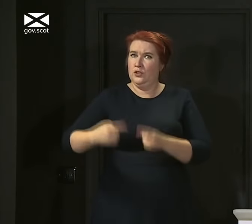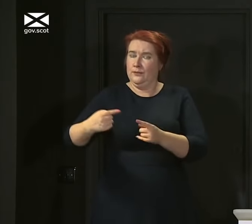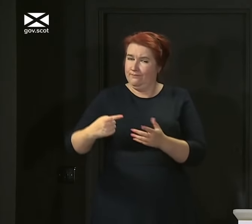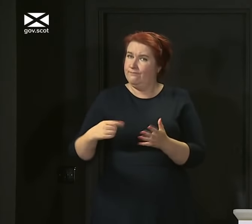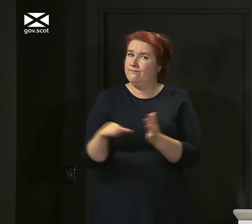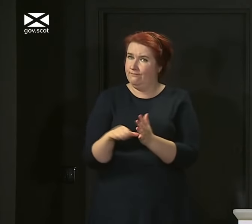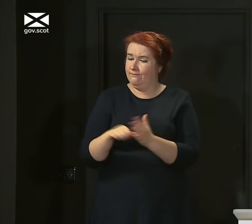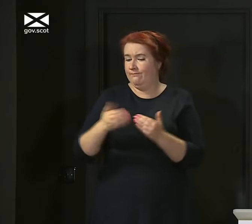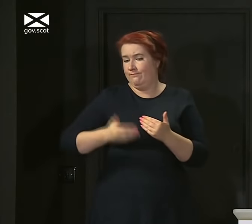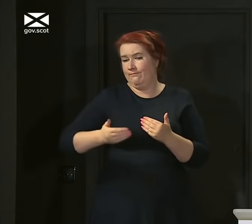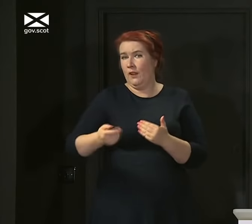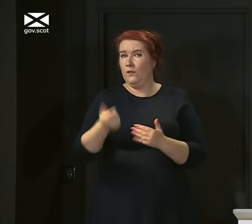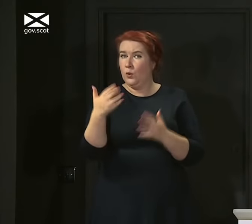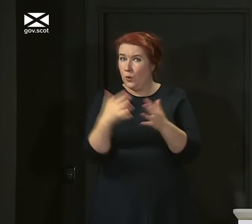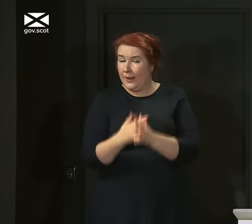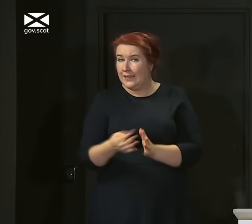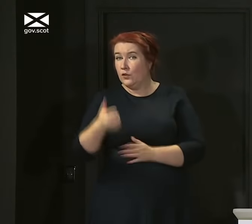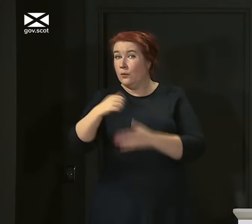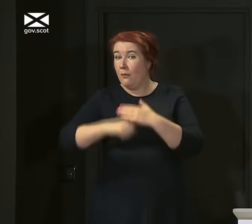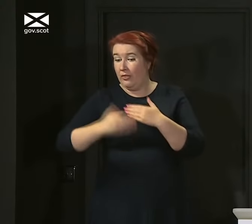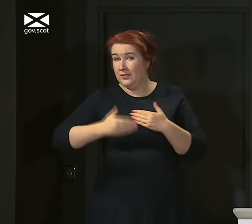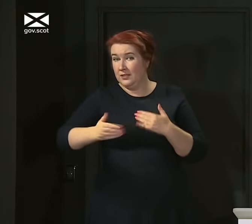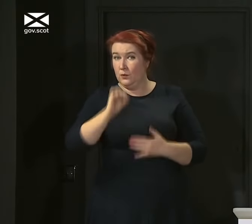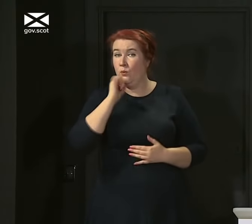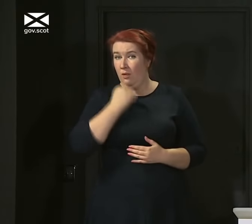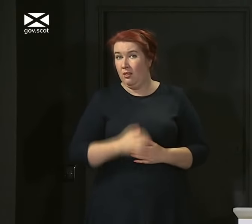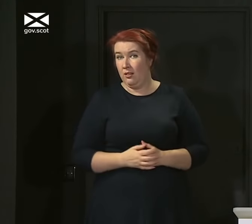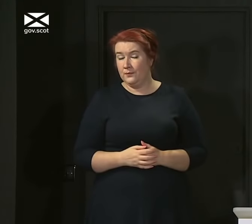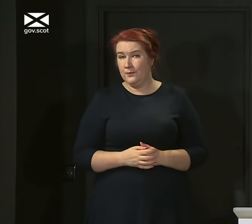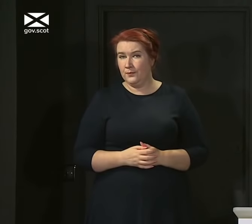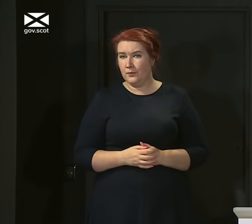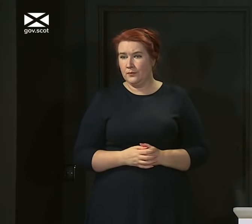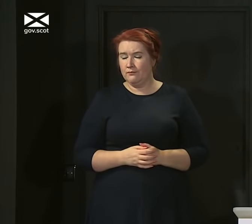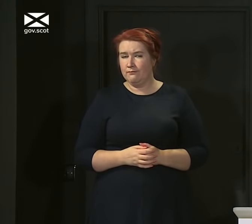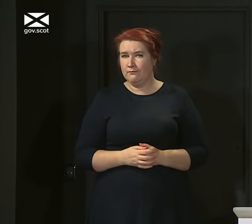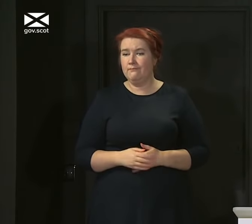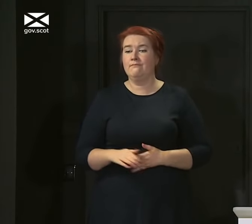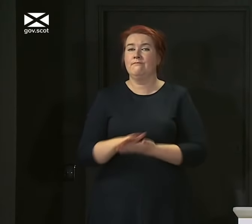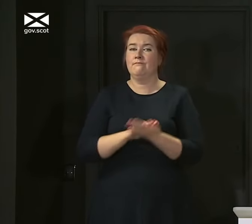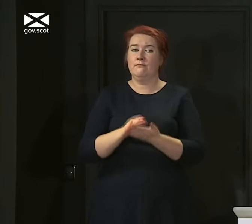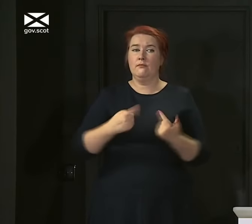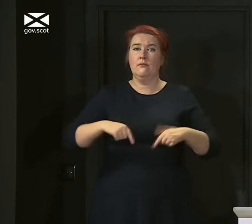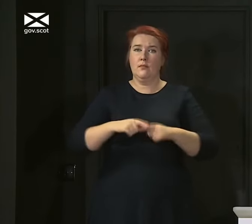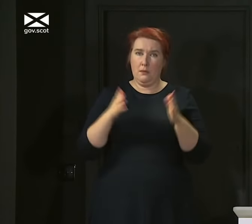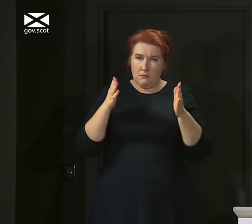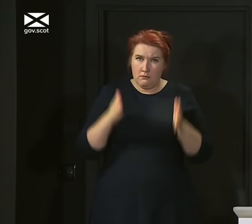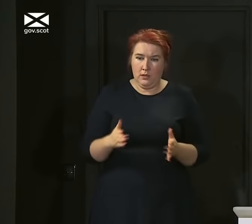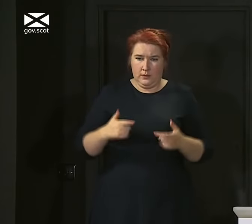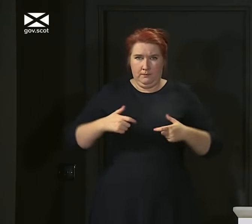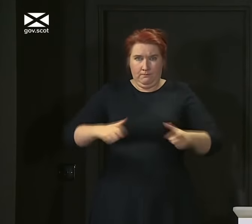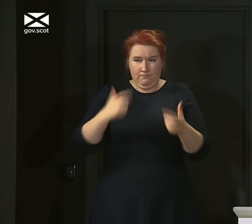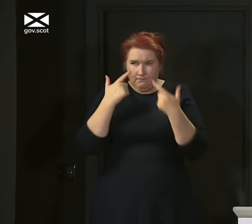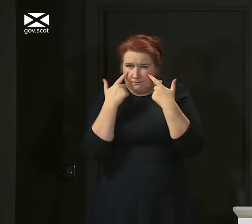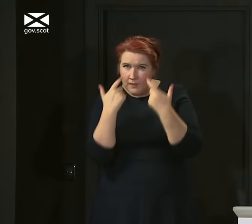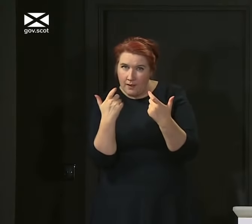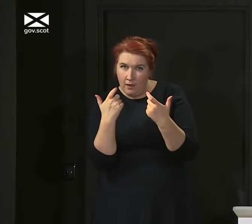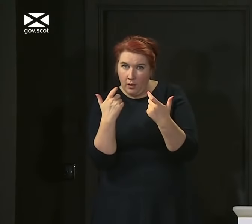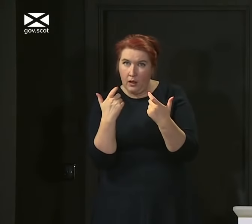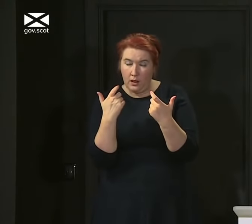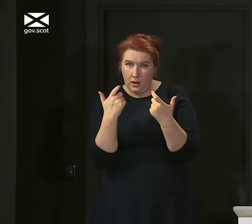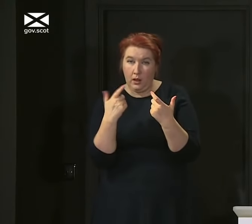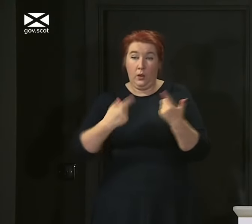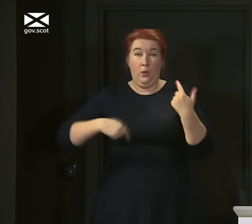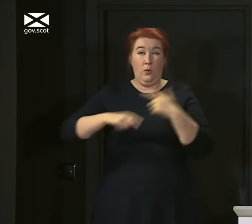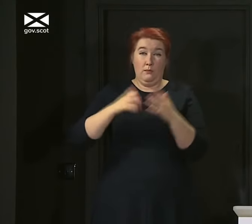weeks and possibly months to come. We will require ongoing vigilance. We will require